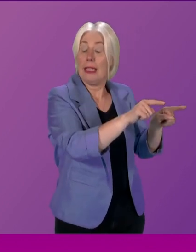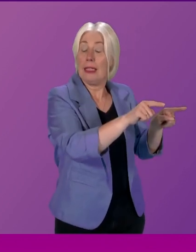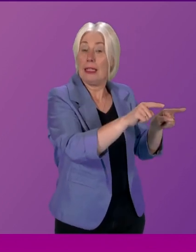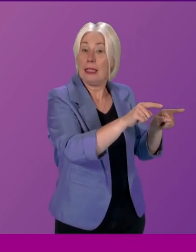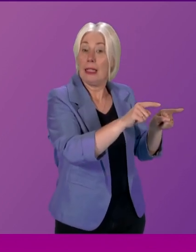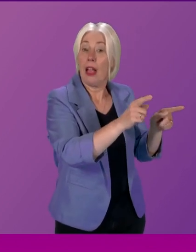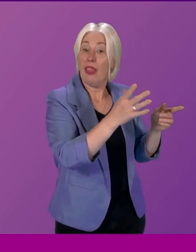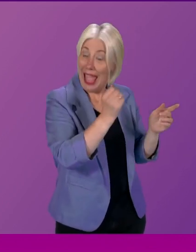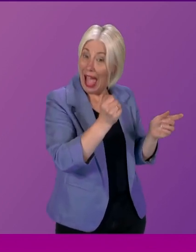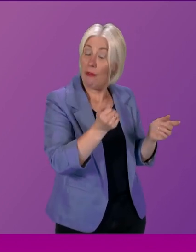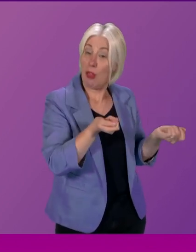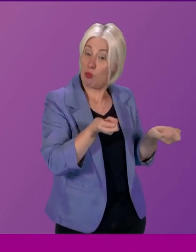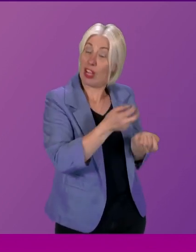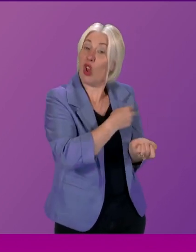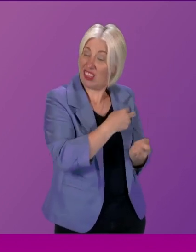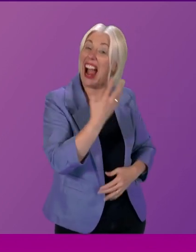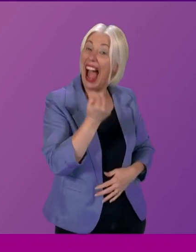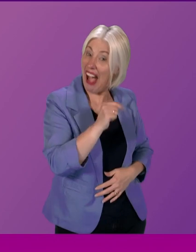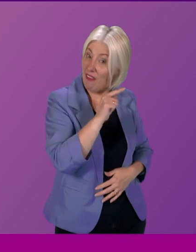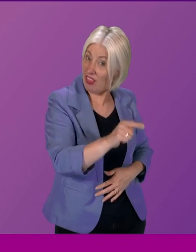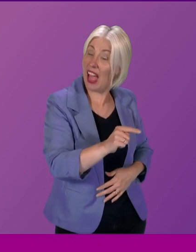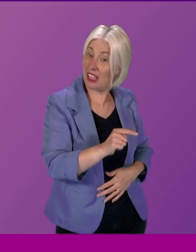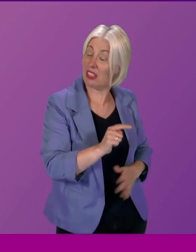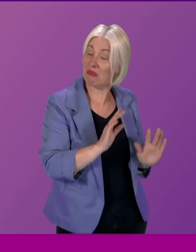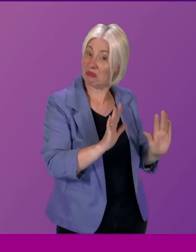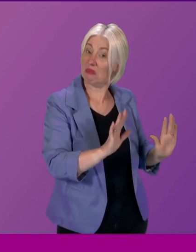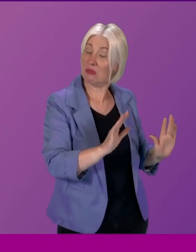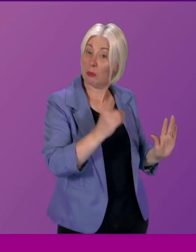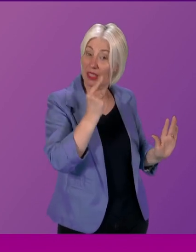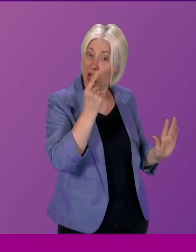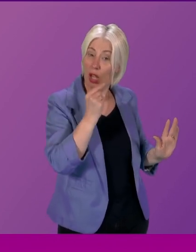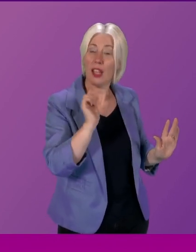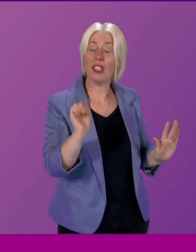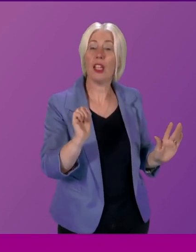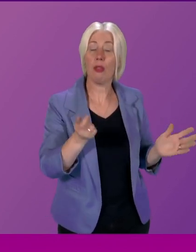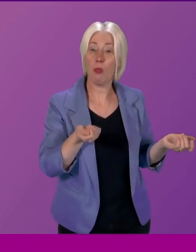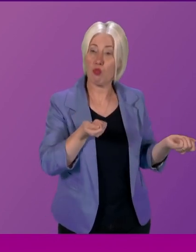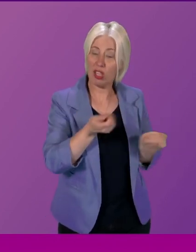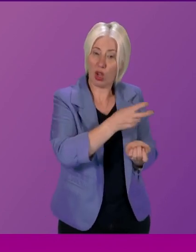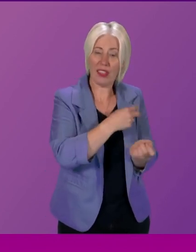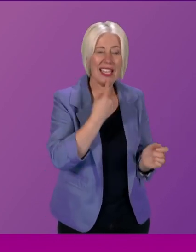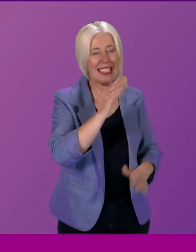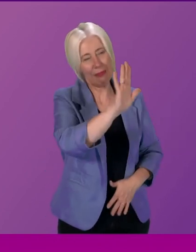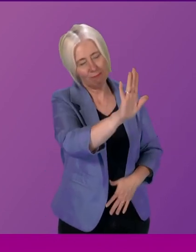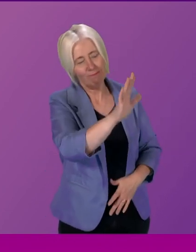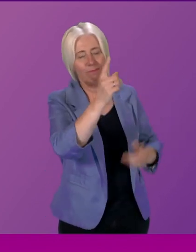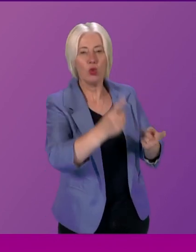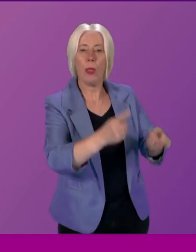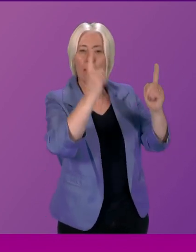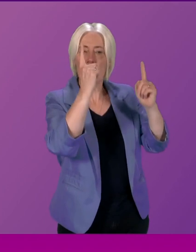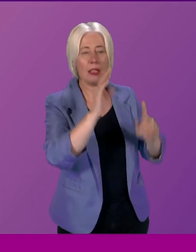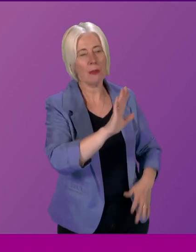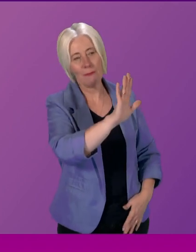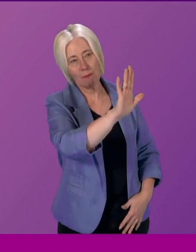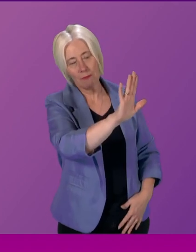discretion, and the form of words that is used is for the presiding officer to say to the minister that it's